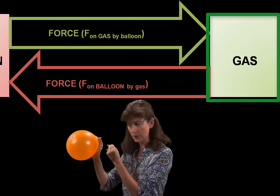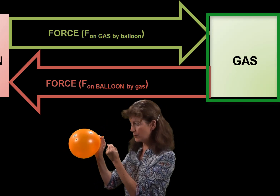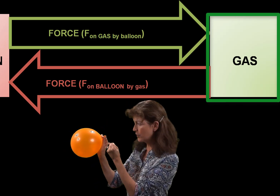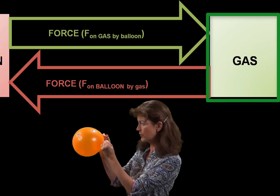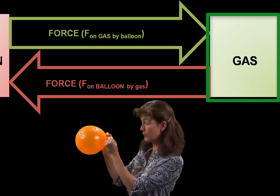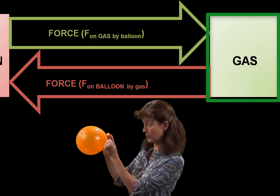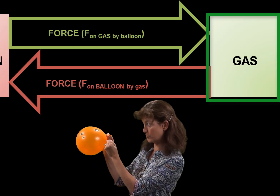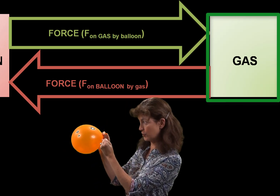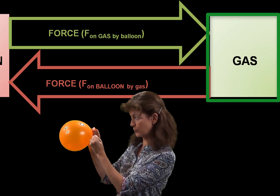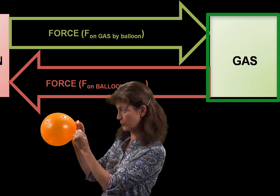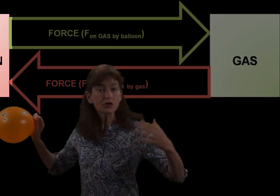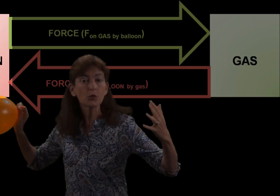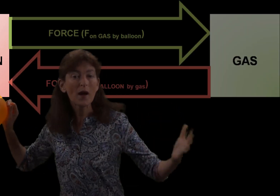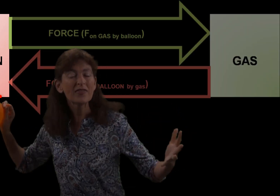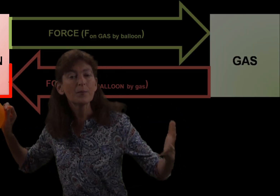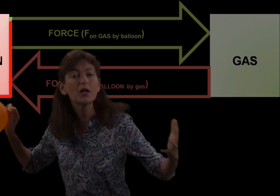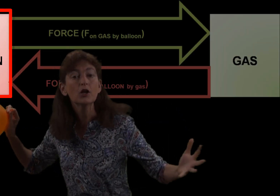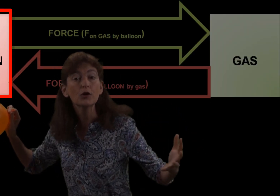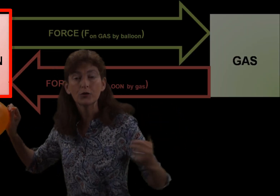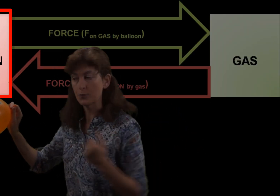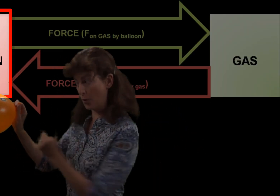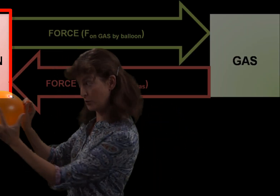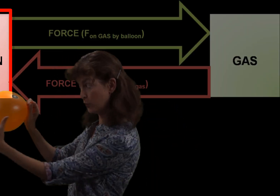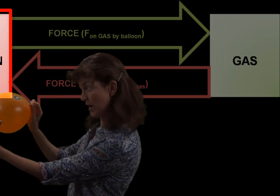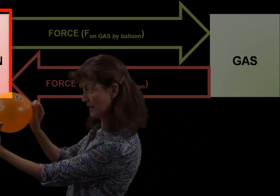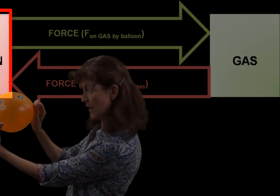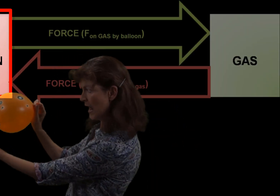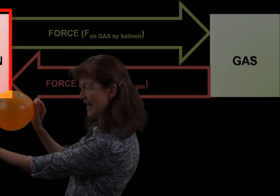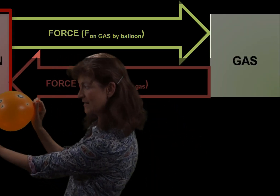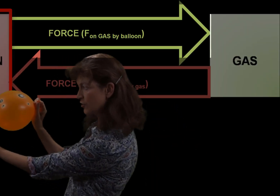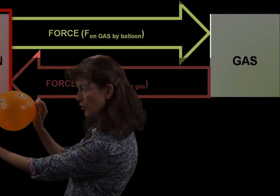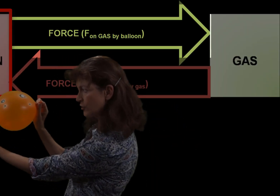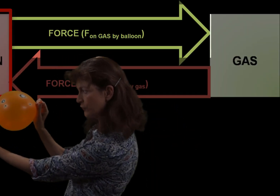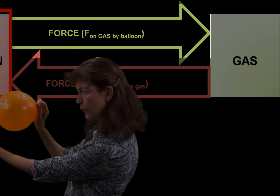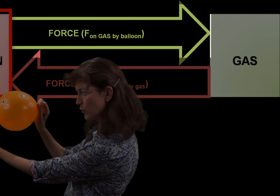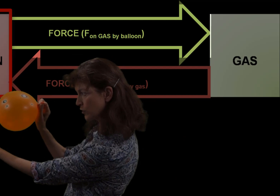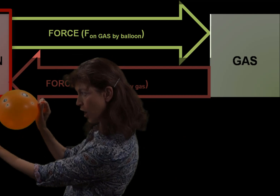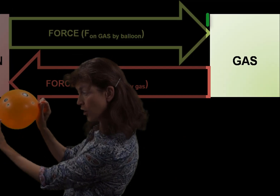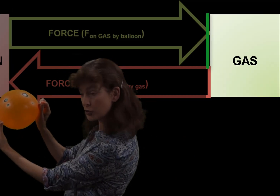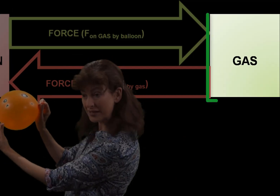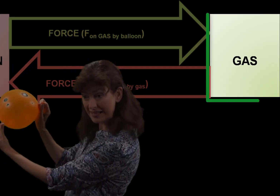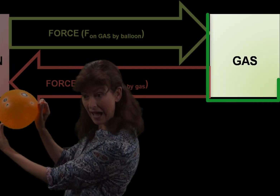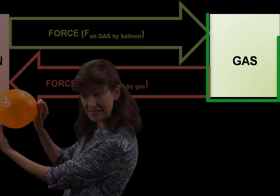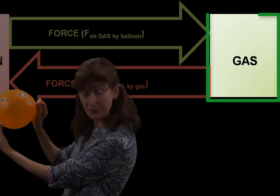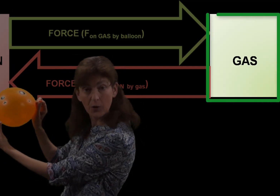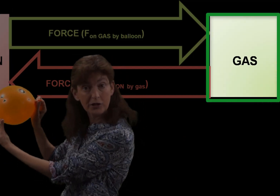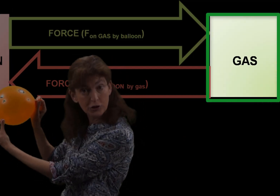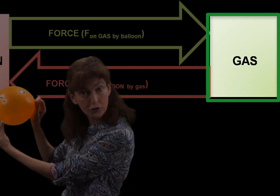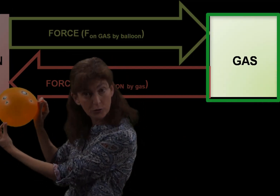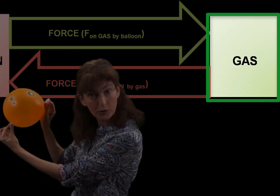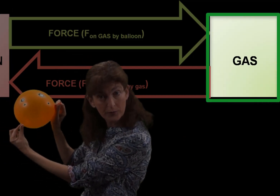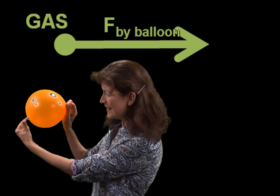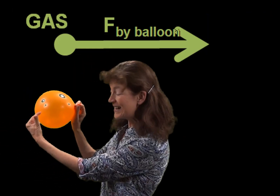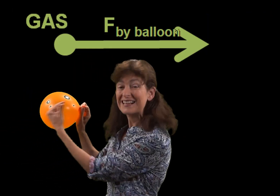body two. So when the balloon body one exerts a force onto the gas body two then it